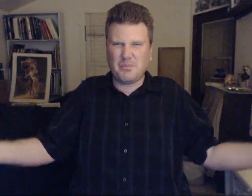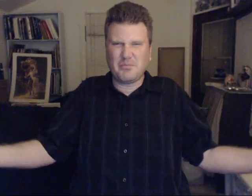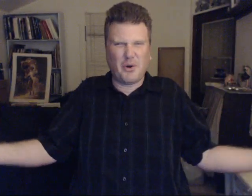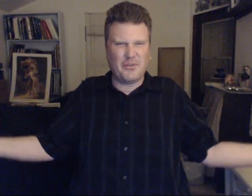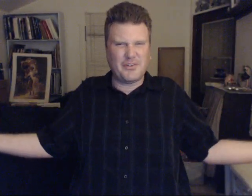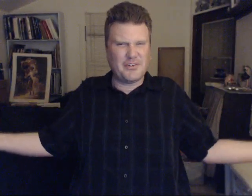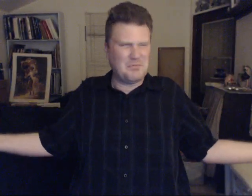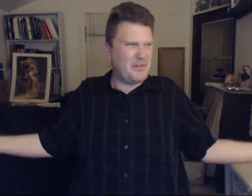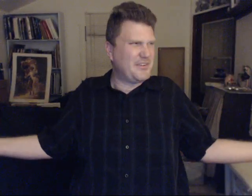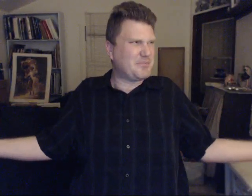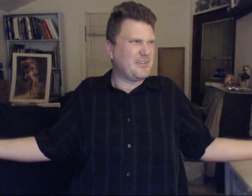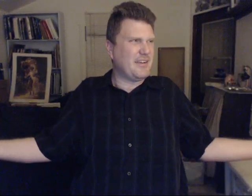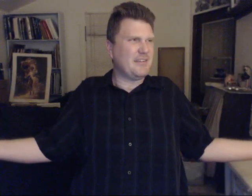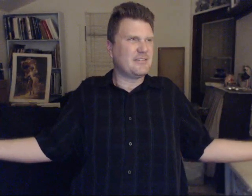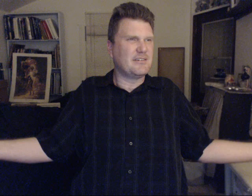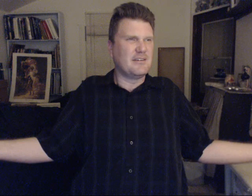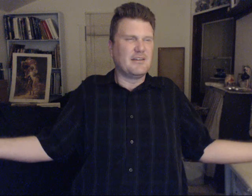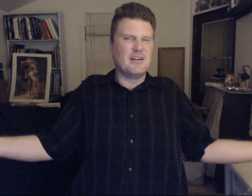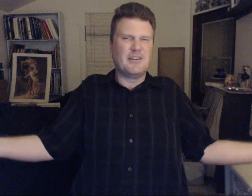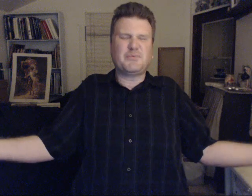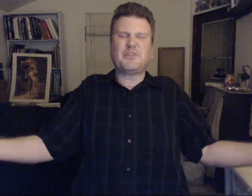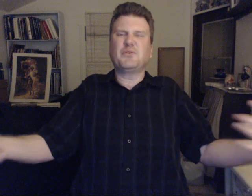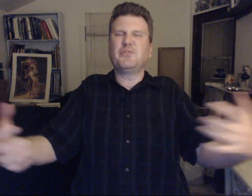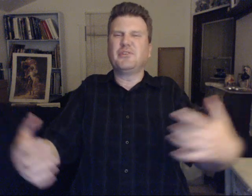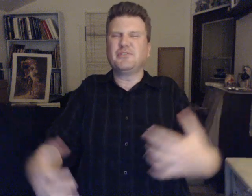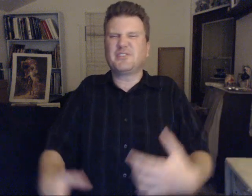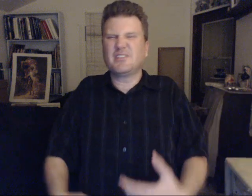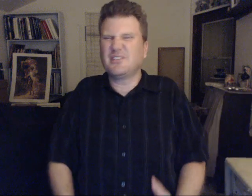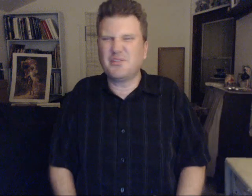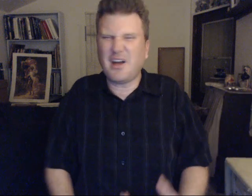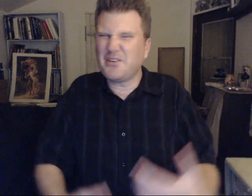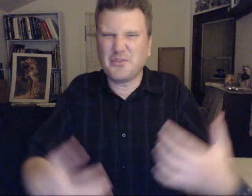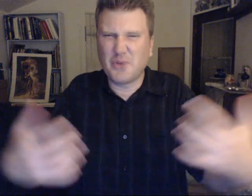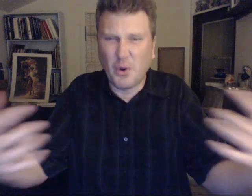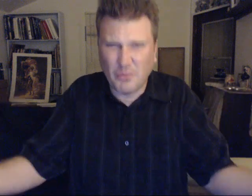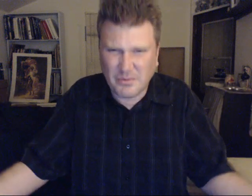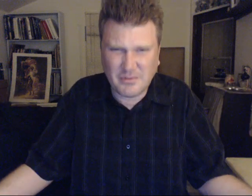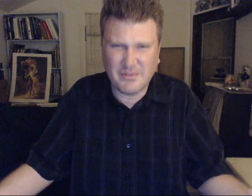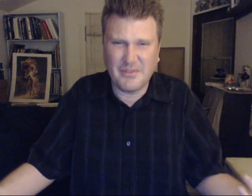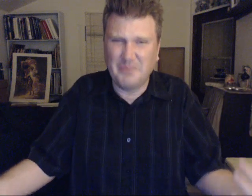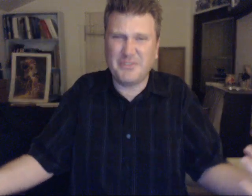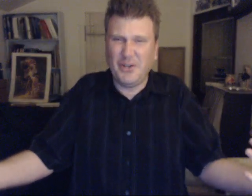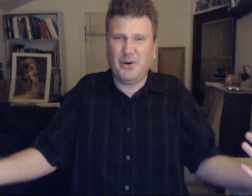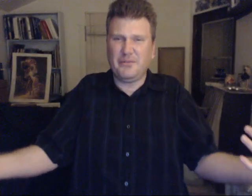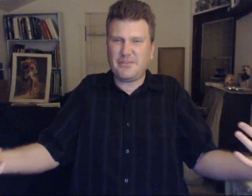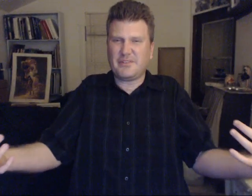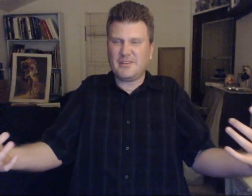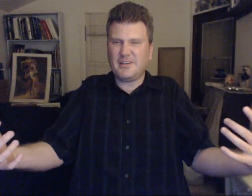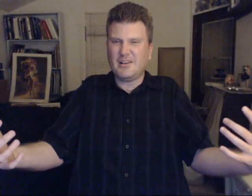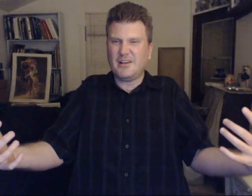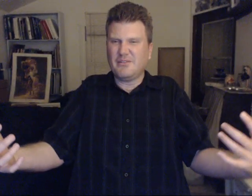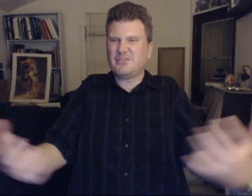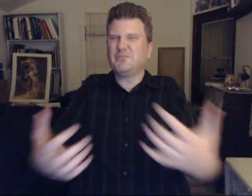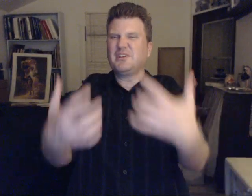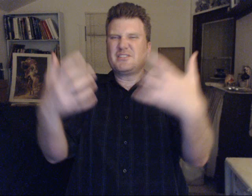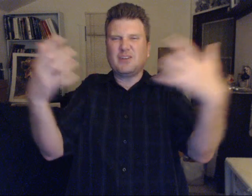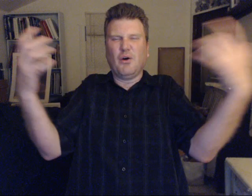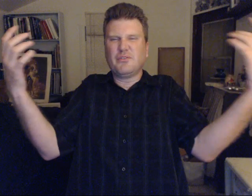partnership on this planet especially when those do not even know themselves which makes only